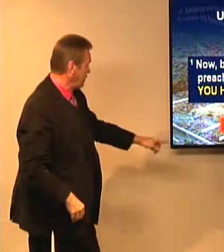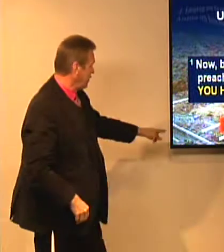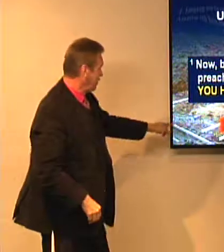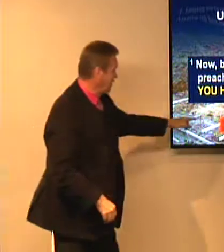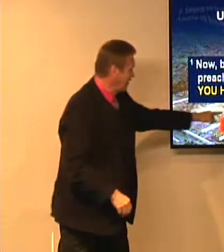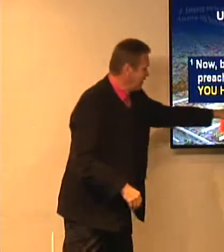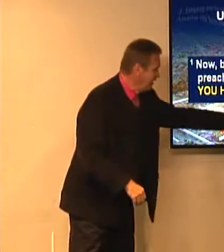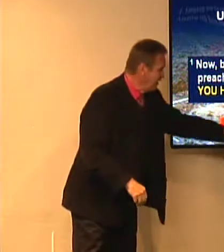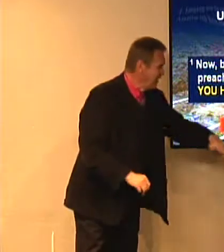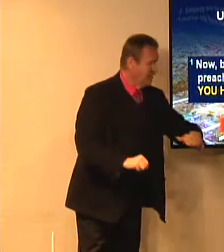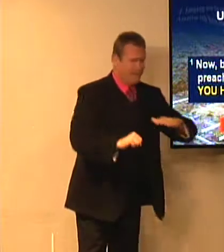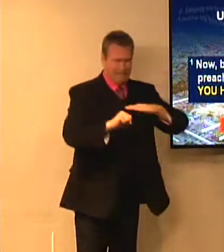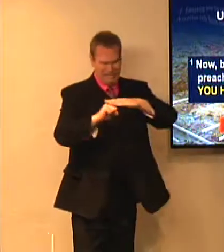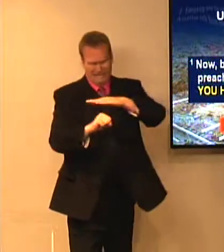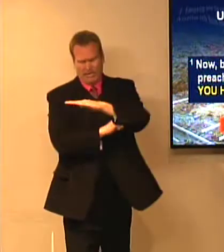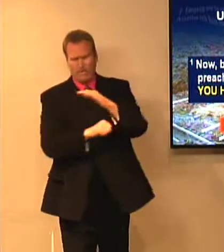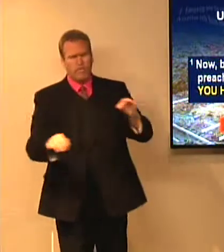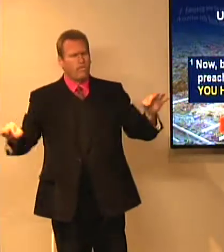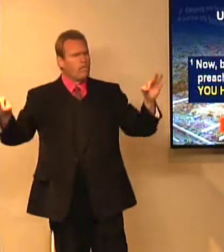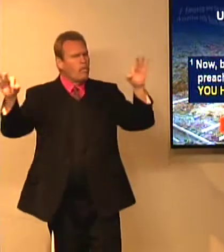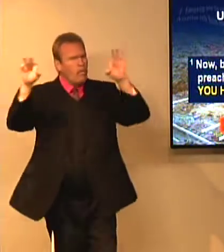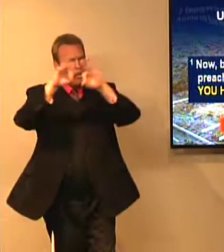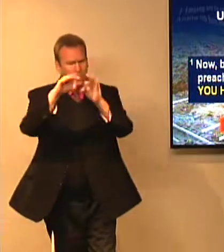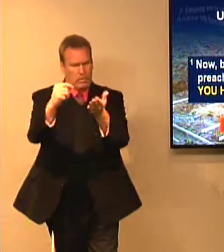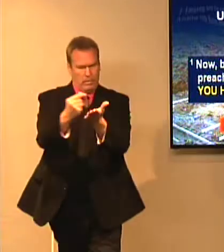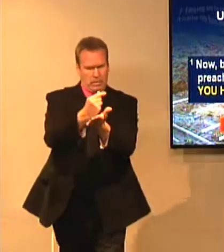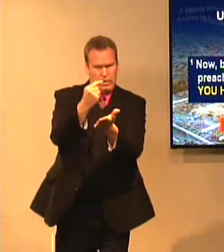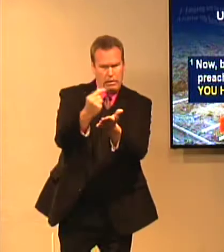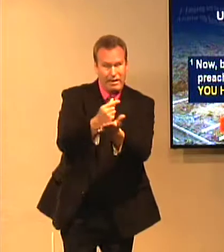This is basically the bedrock of the Christian faith.